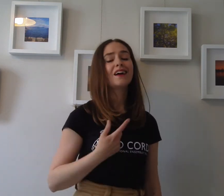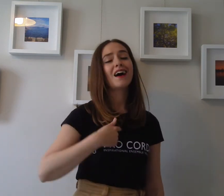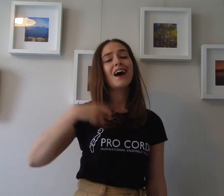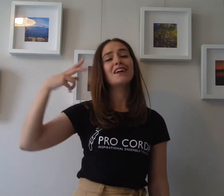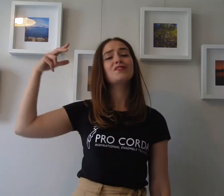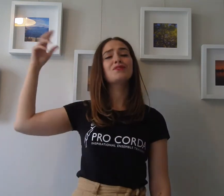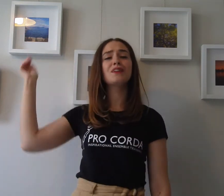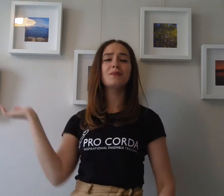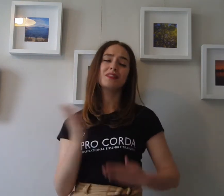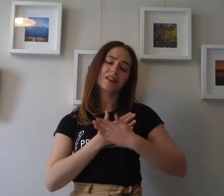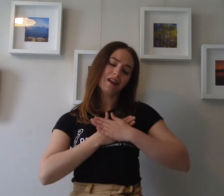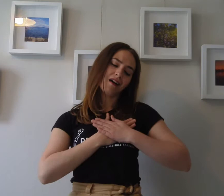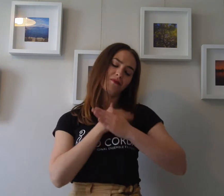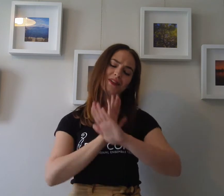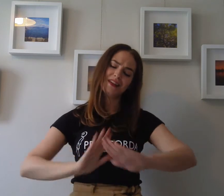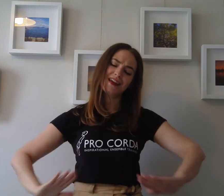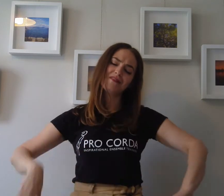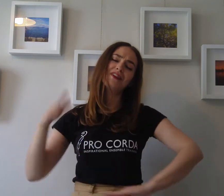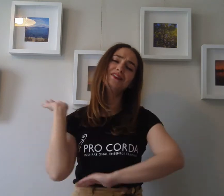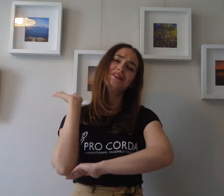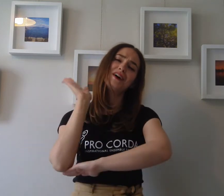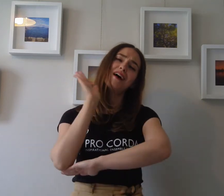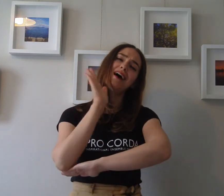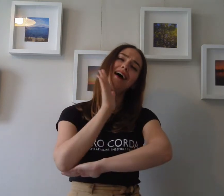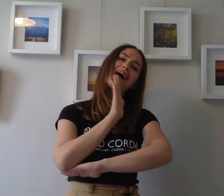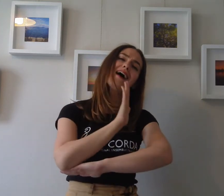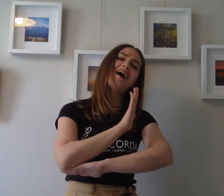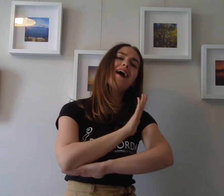I dreamed that love would never die.